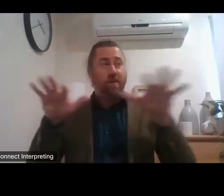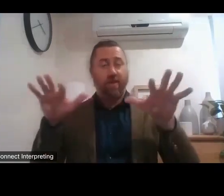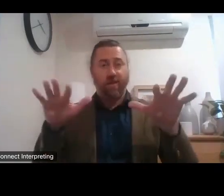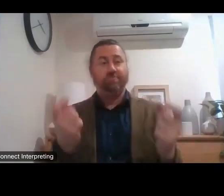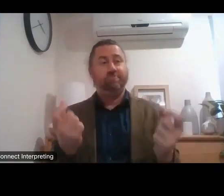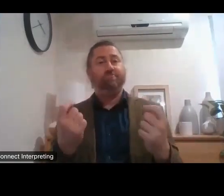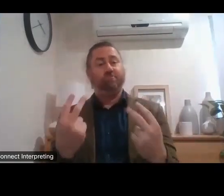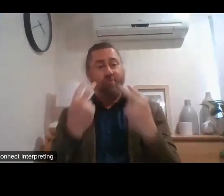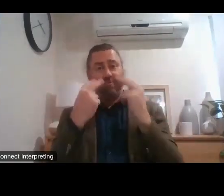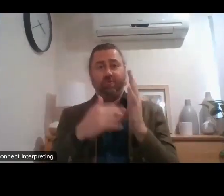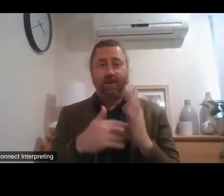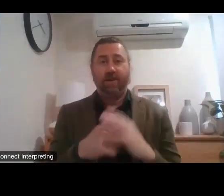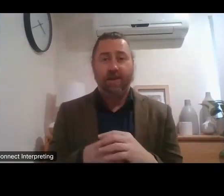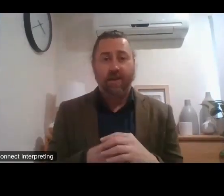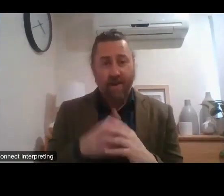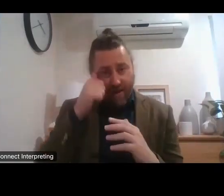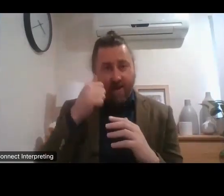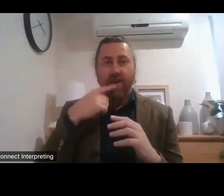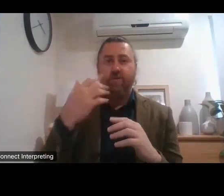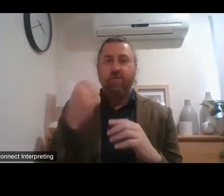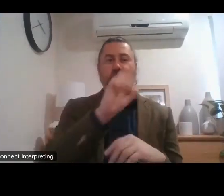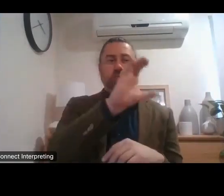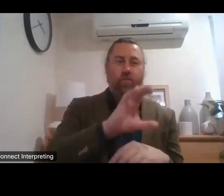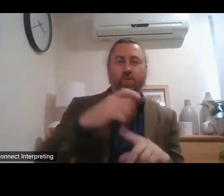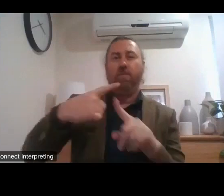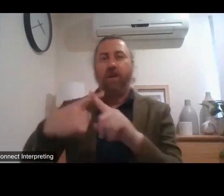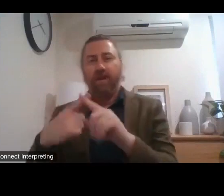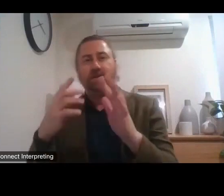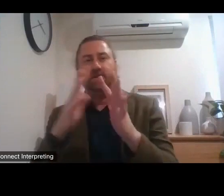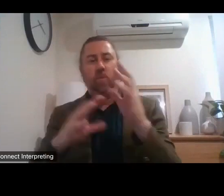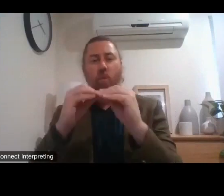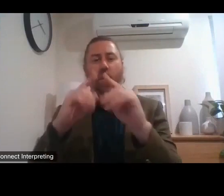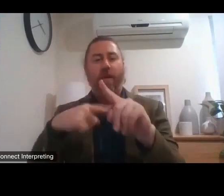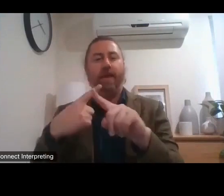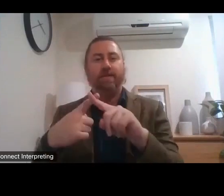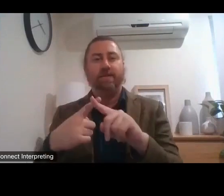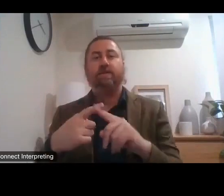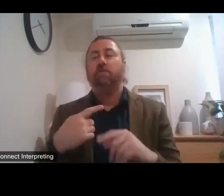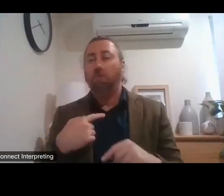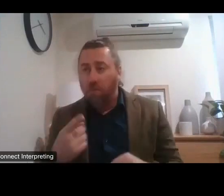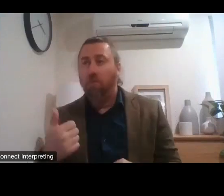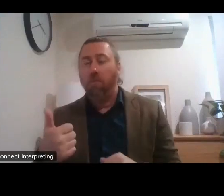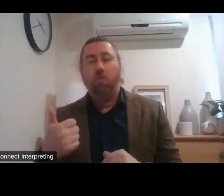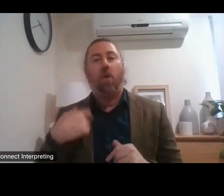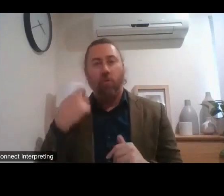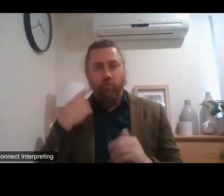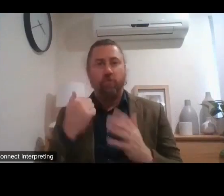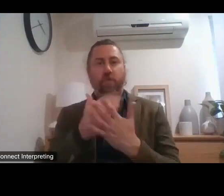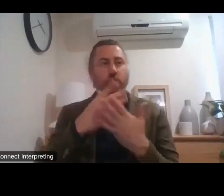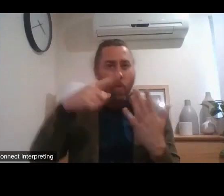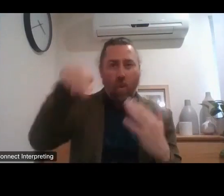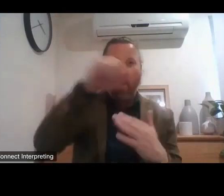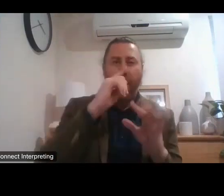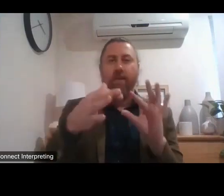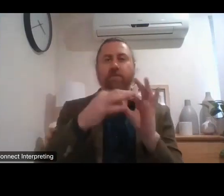saying that we need to be on Zoom as well as Webex. We'll make sure that we do everything we possibly can to engage people. So thanks to